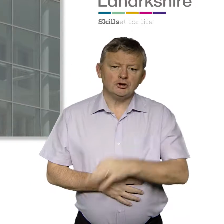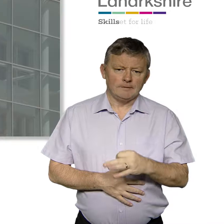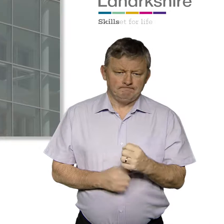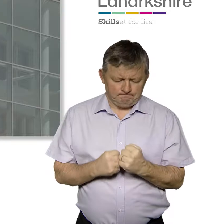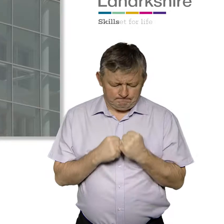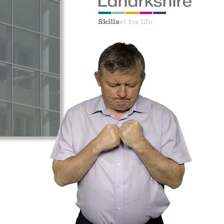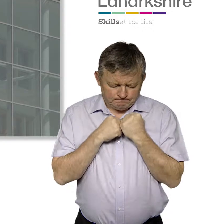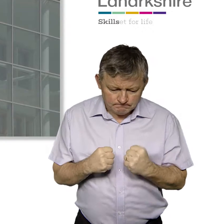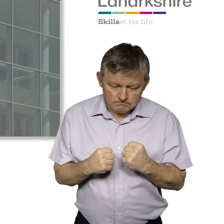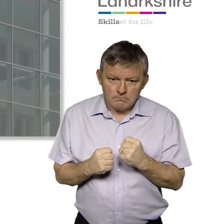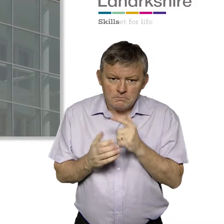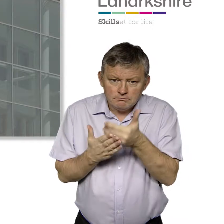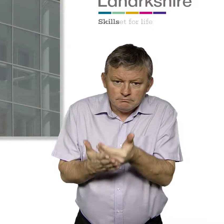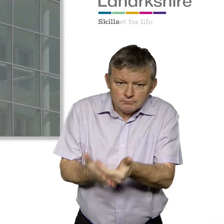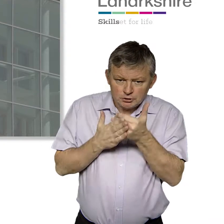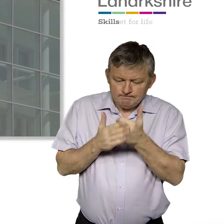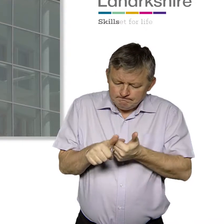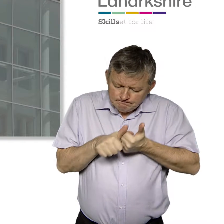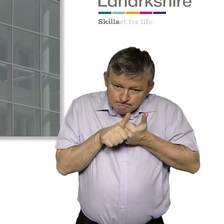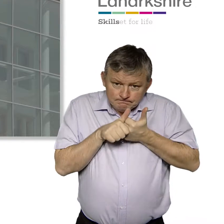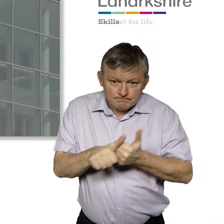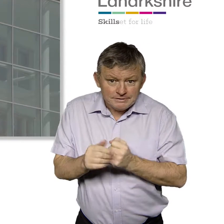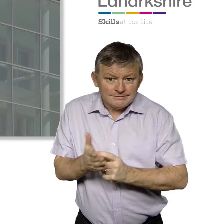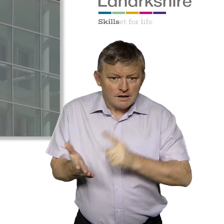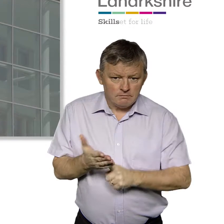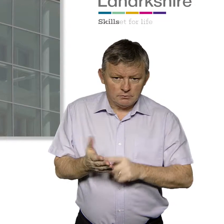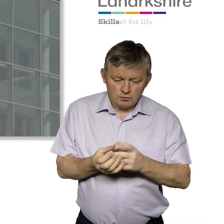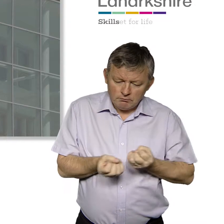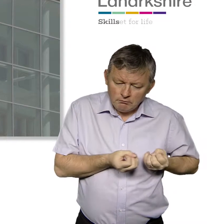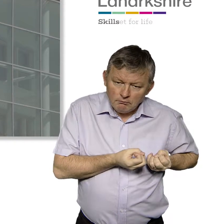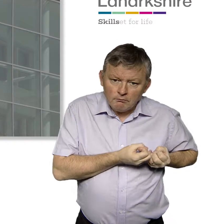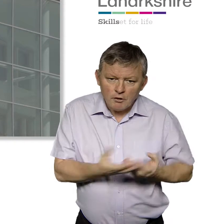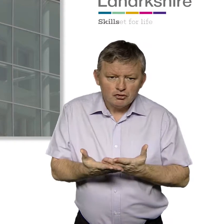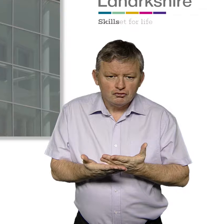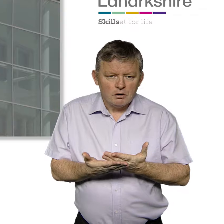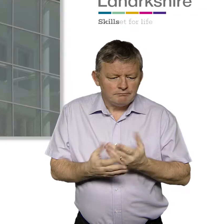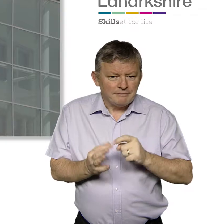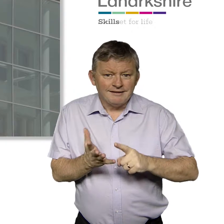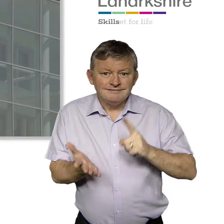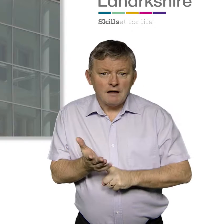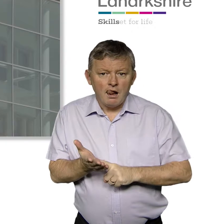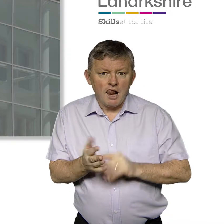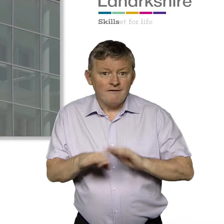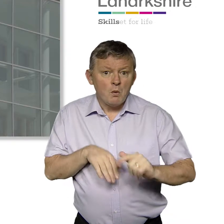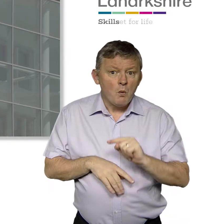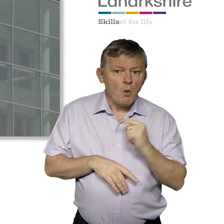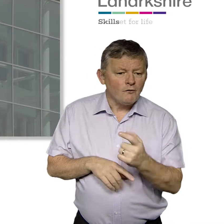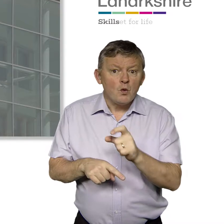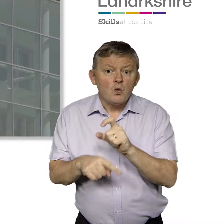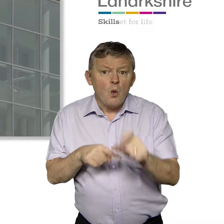New College Lanarkshire is committed to protecting and supporting BSL through the delivery of our Introduction to BSL